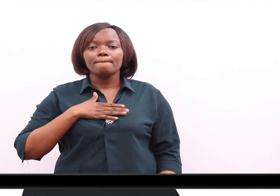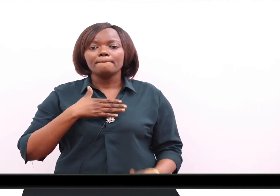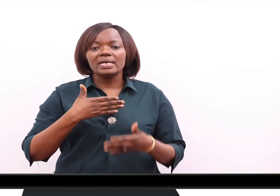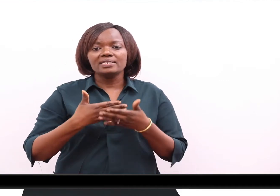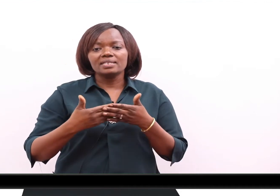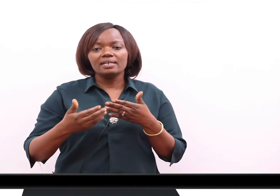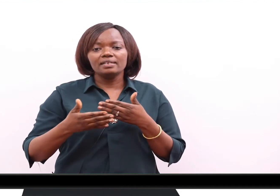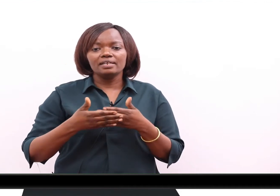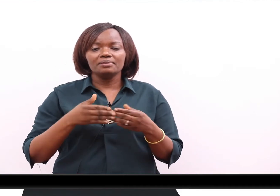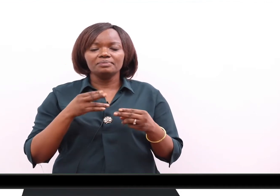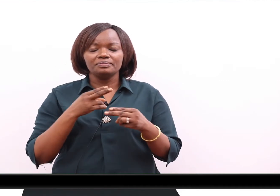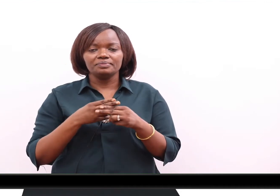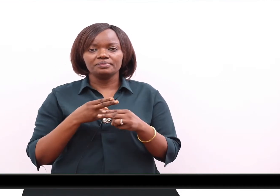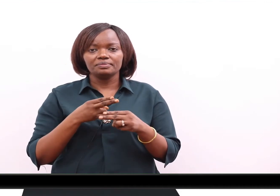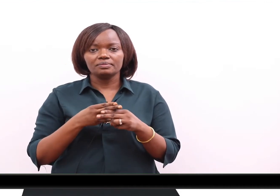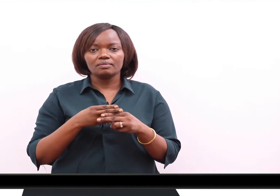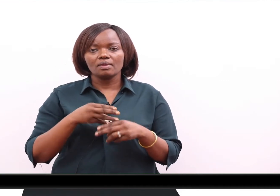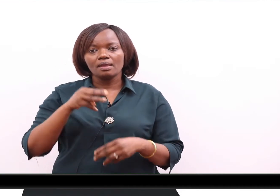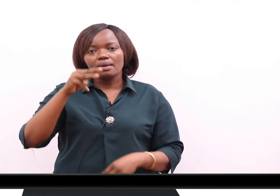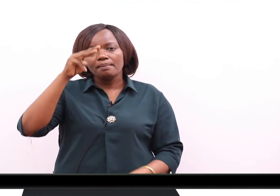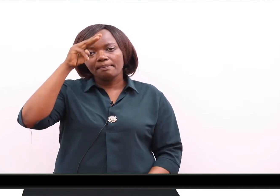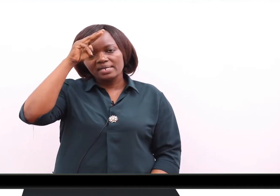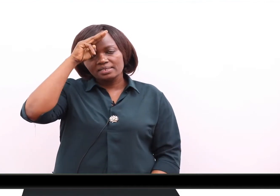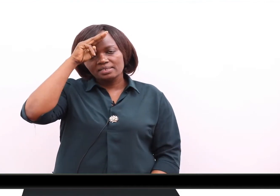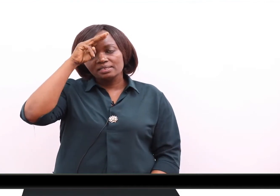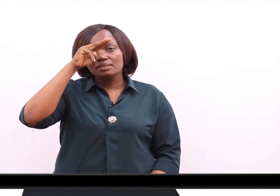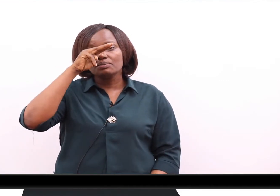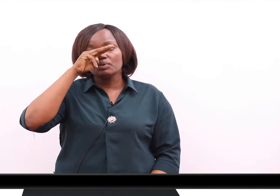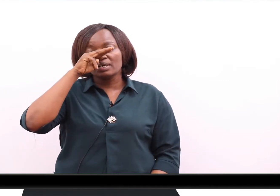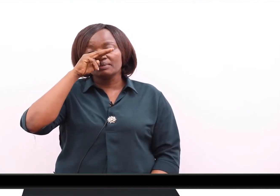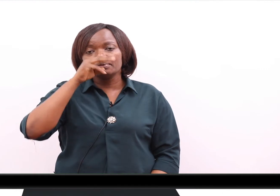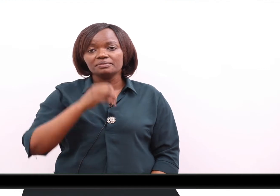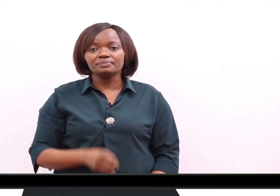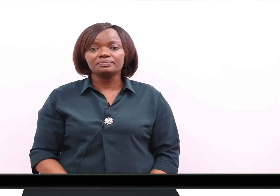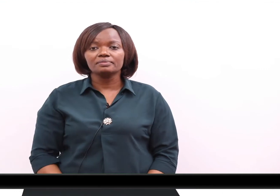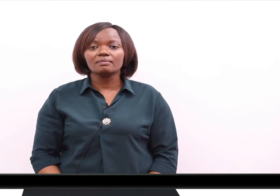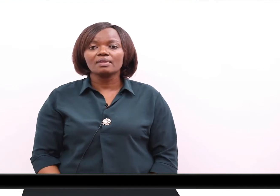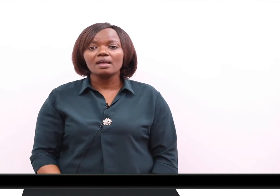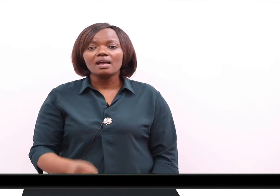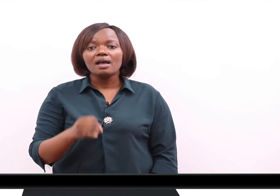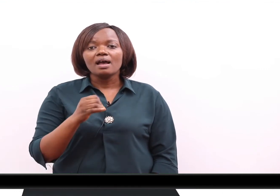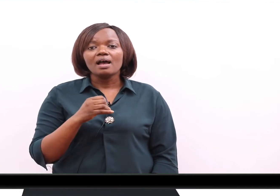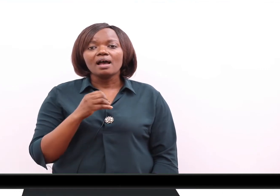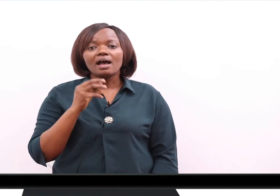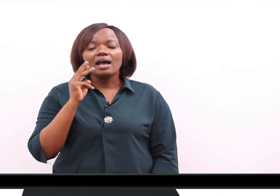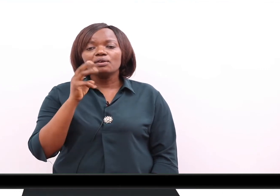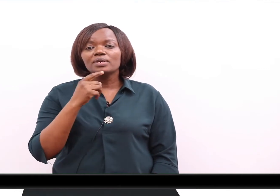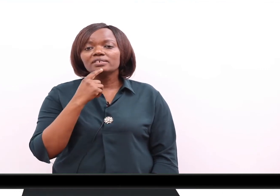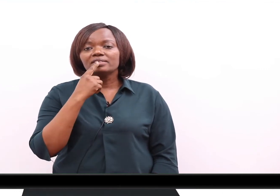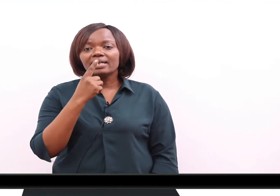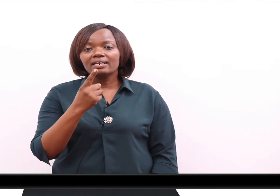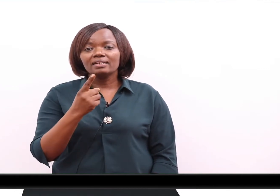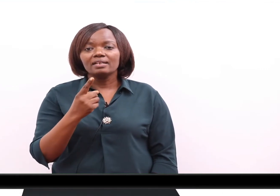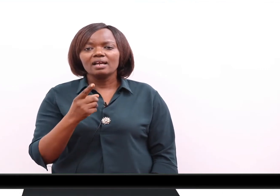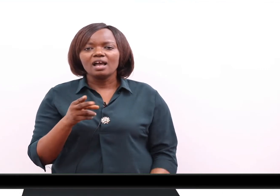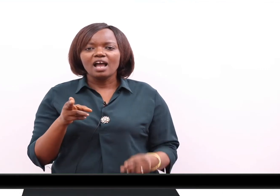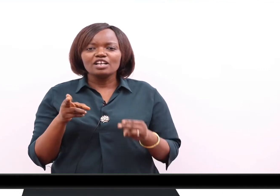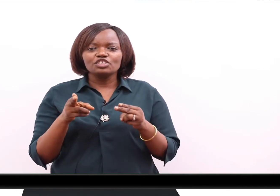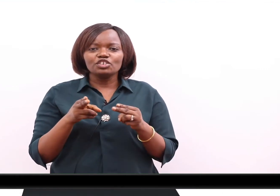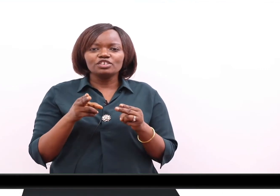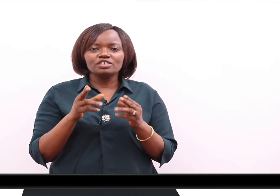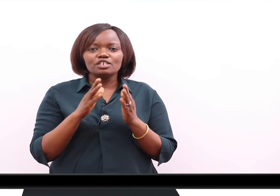My sign name Masi Mugambi. I will tell